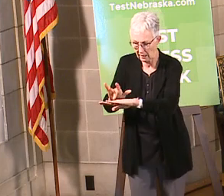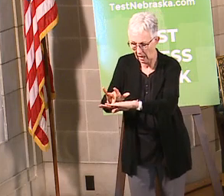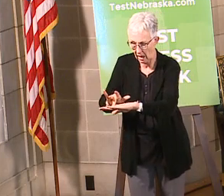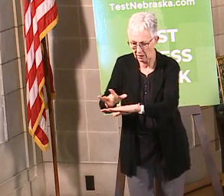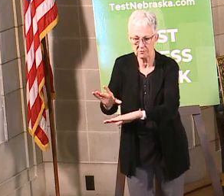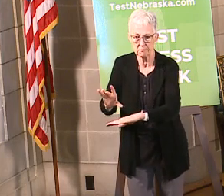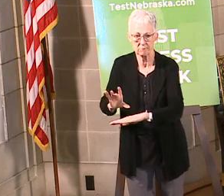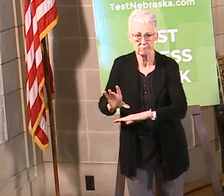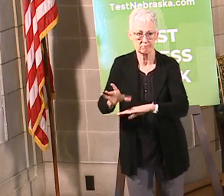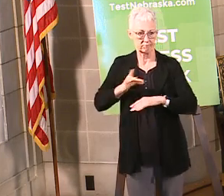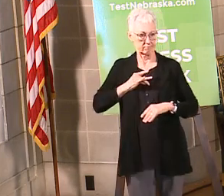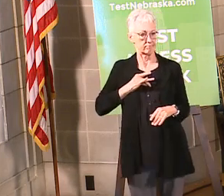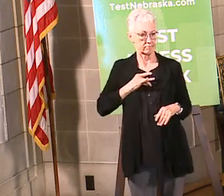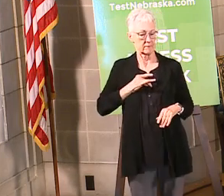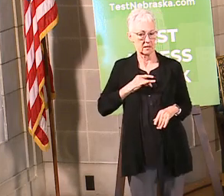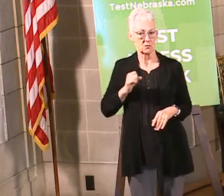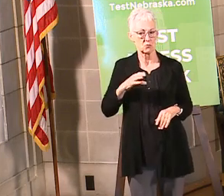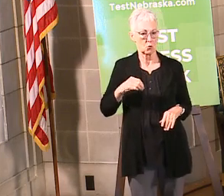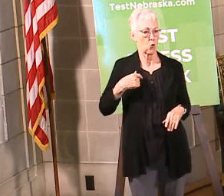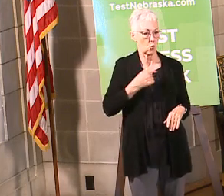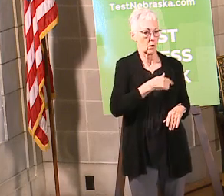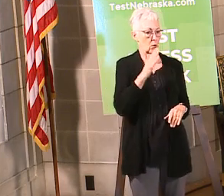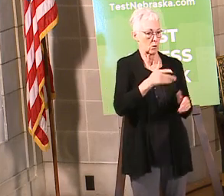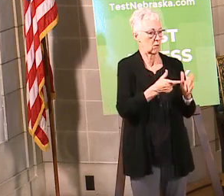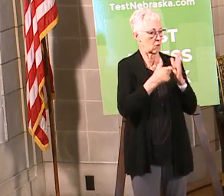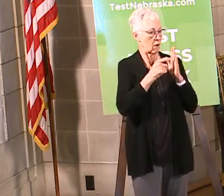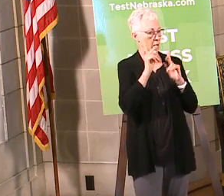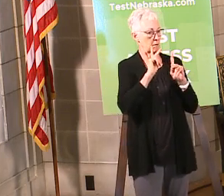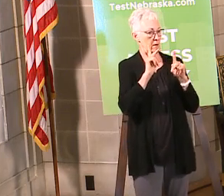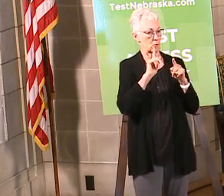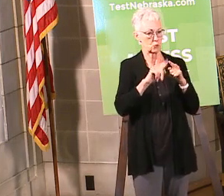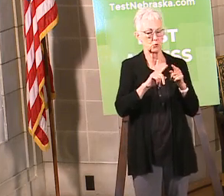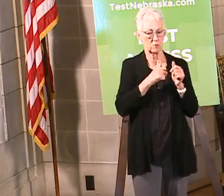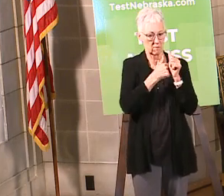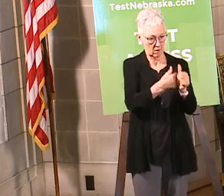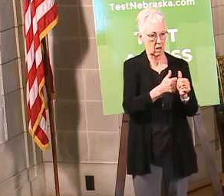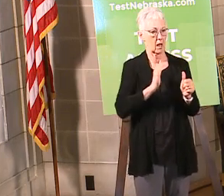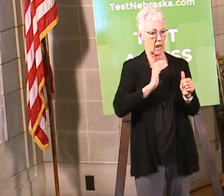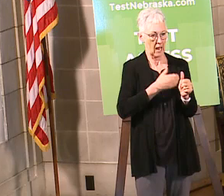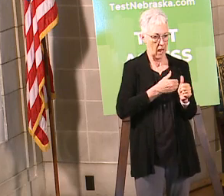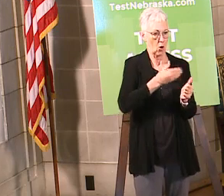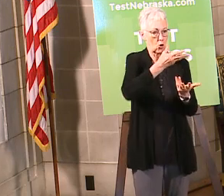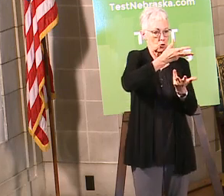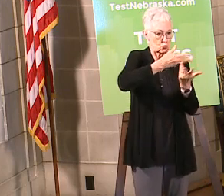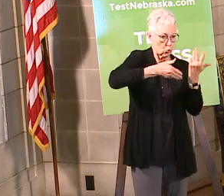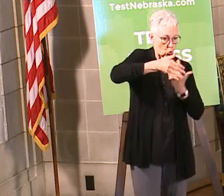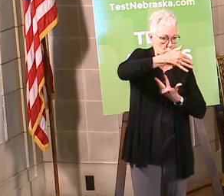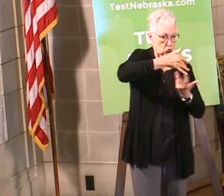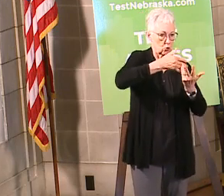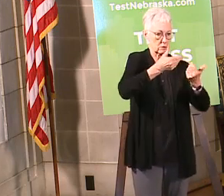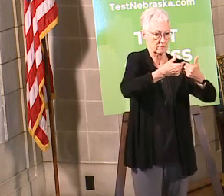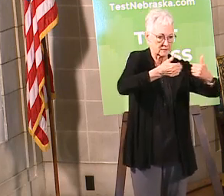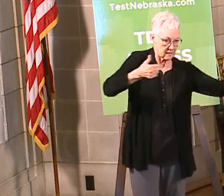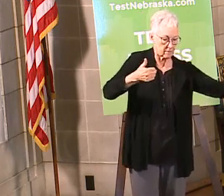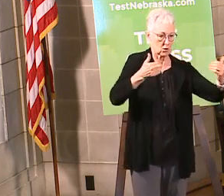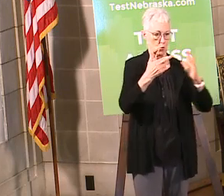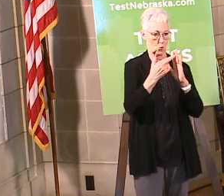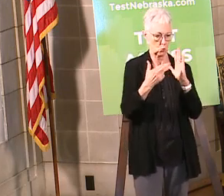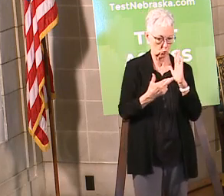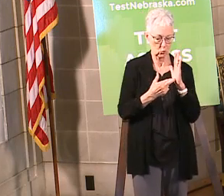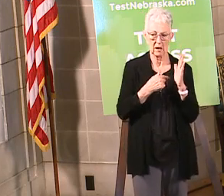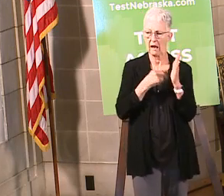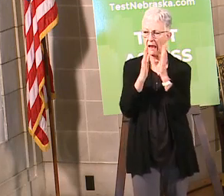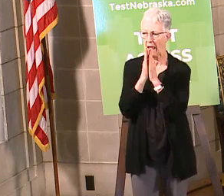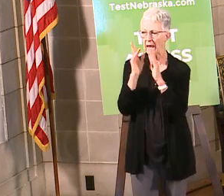that state or, you know, using those good social distancing guidelines. You know, again, I would ask them to use common sense and good judgment. So don't go play a tournament